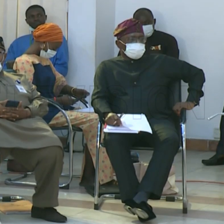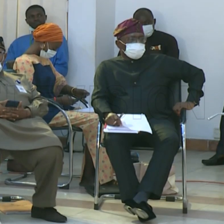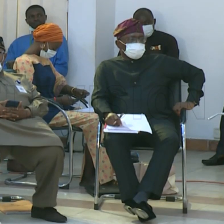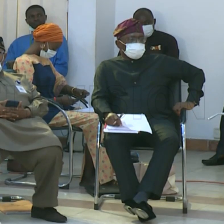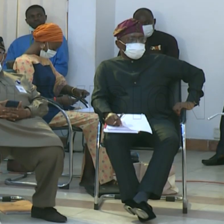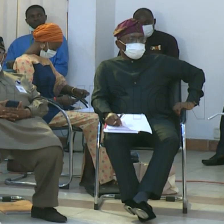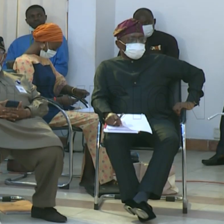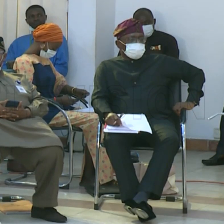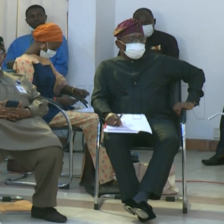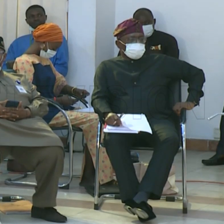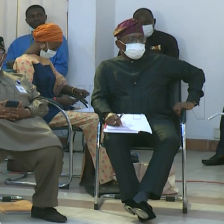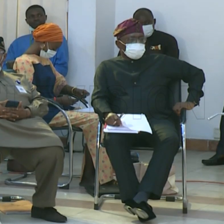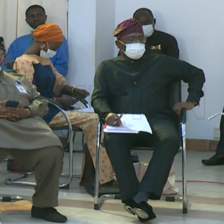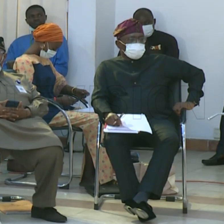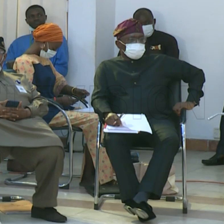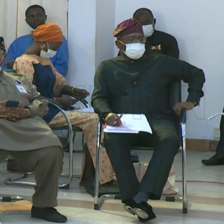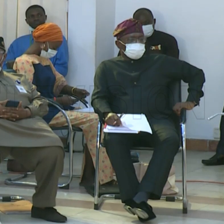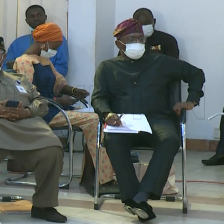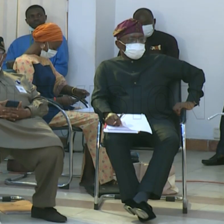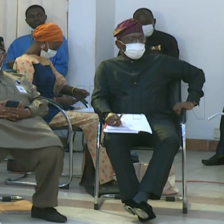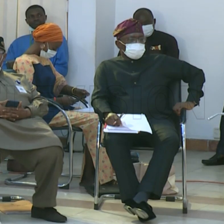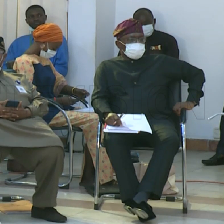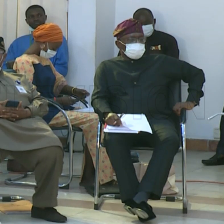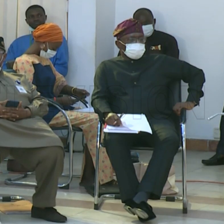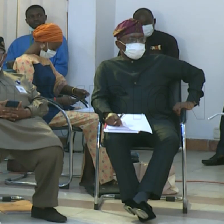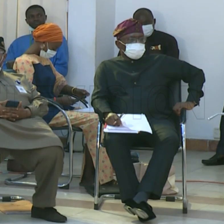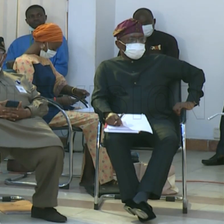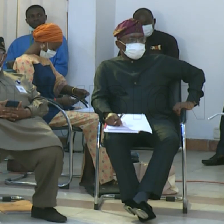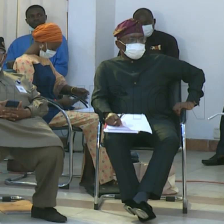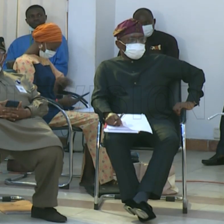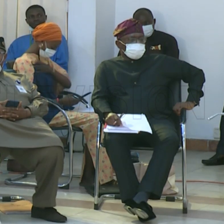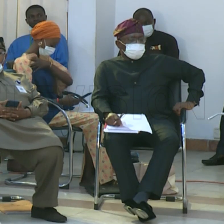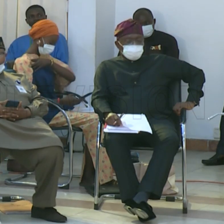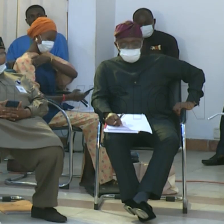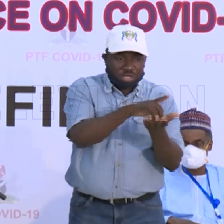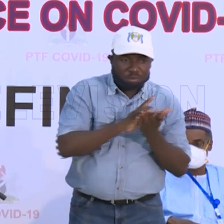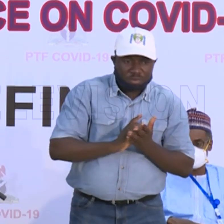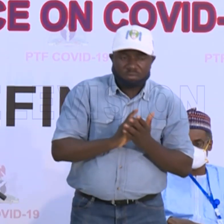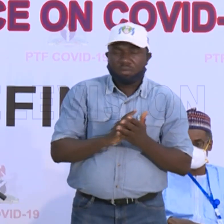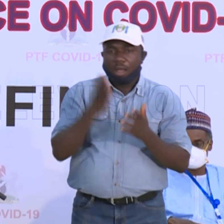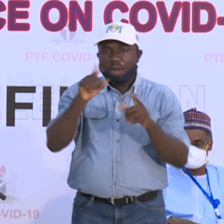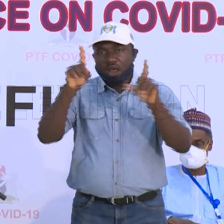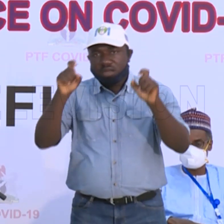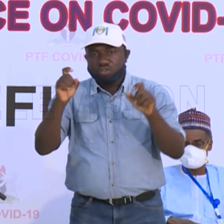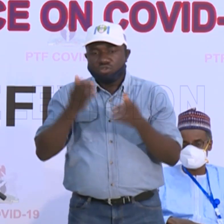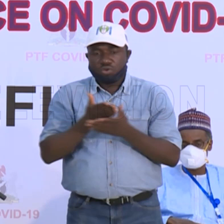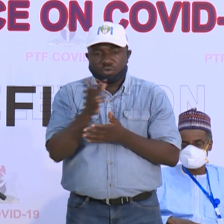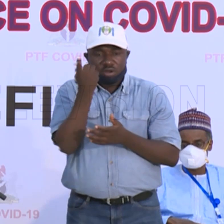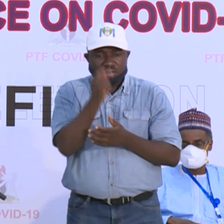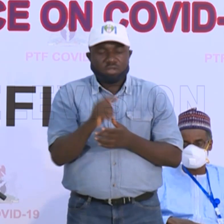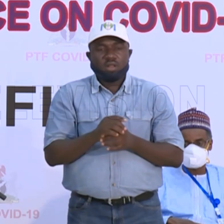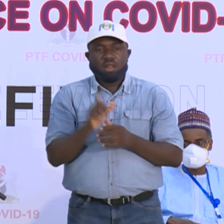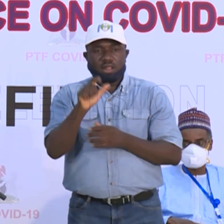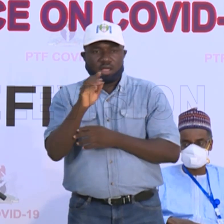patient. We will try to meet all your demands by testing through the existing labs. And as we